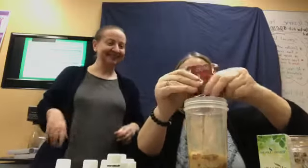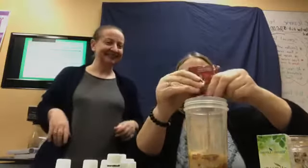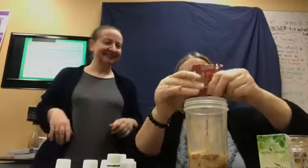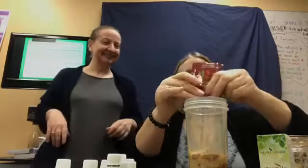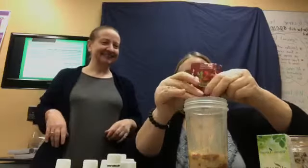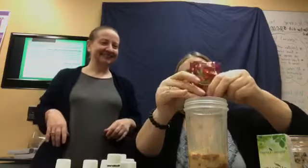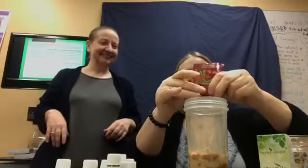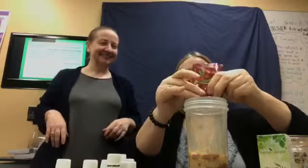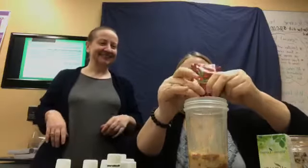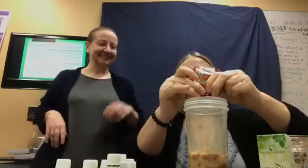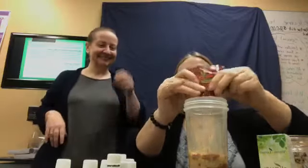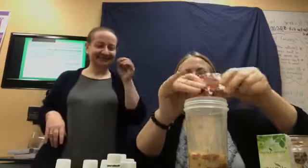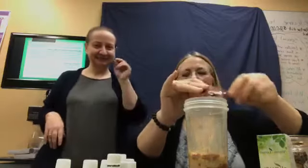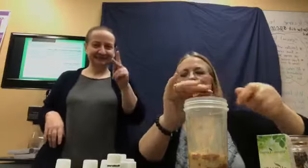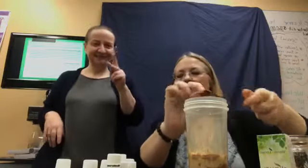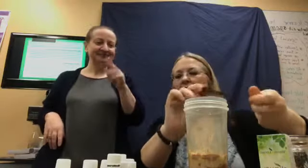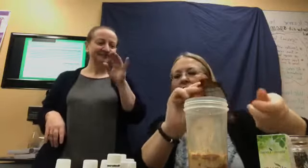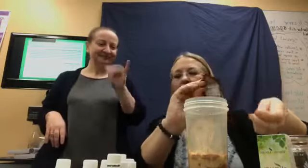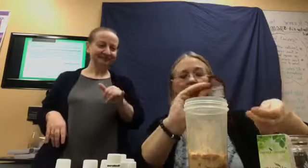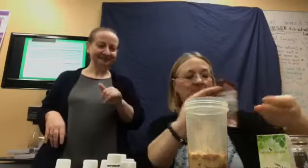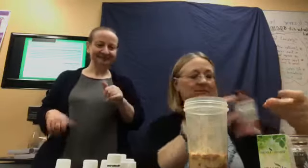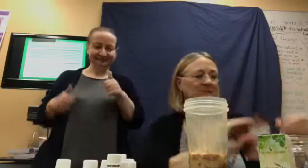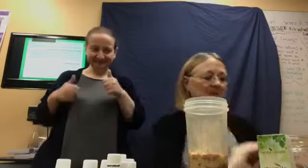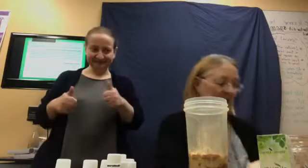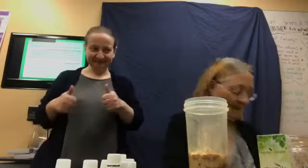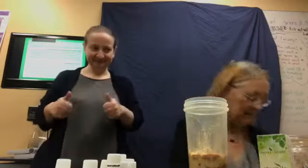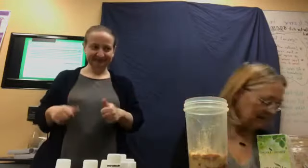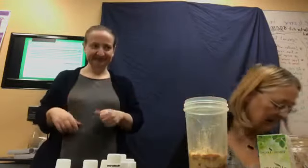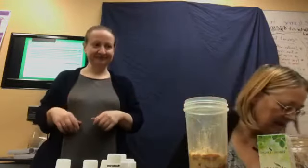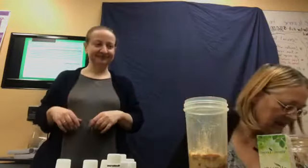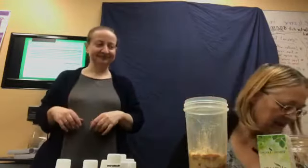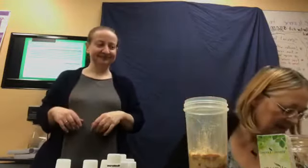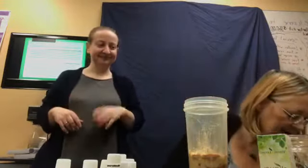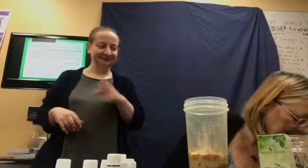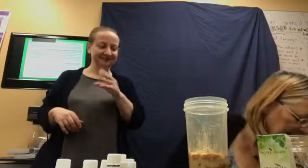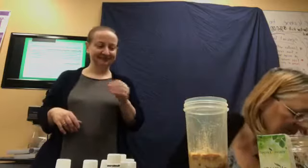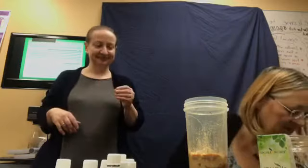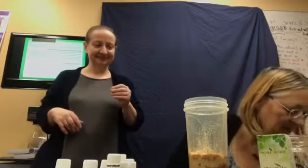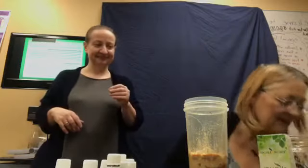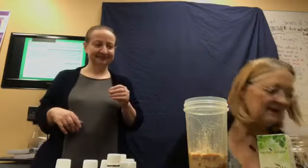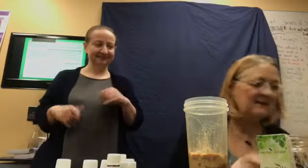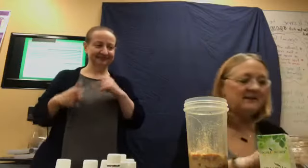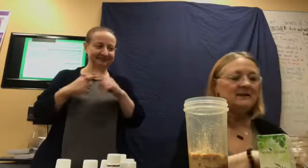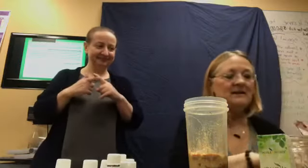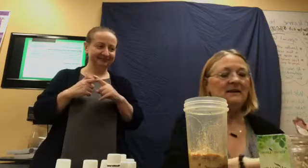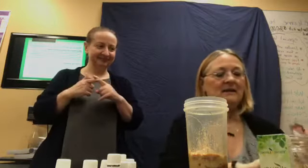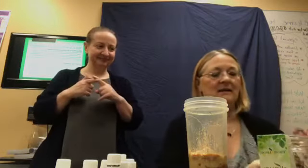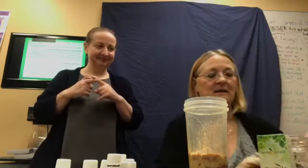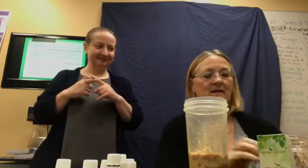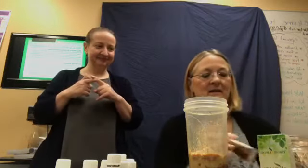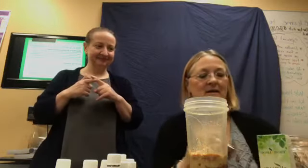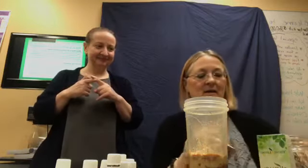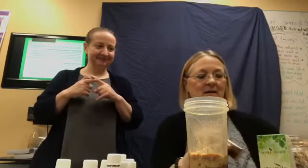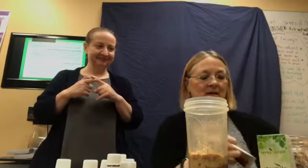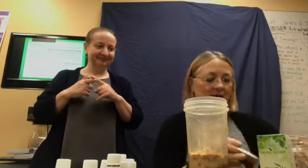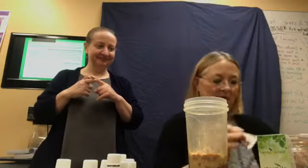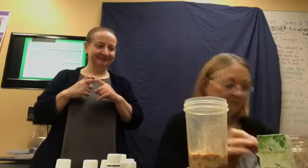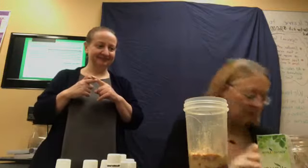All right. So, there we go. Nitro. And, then I put